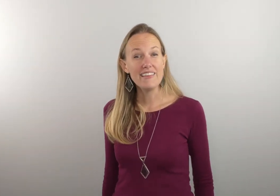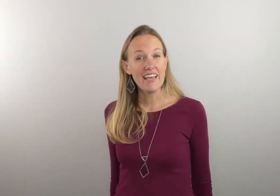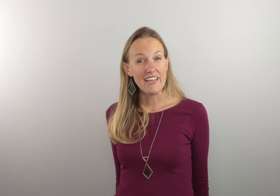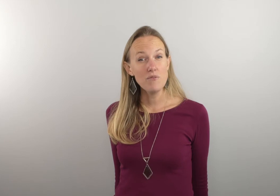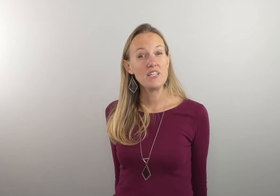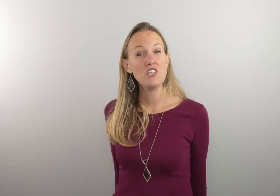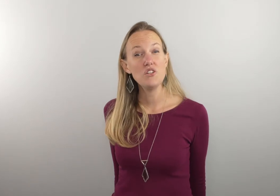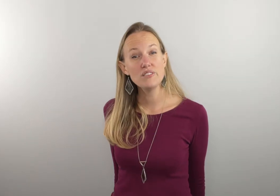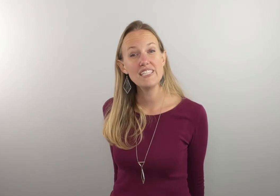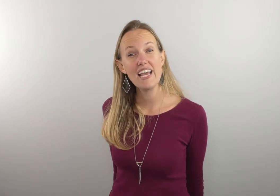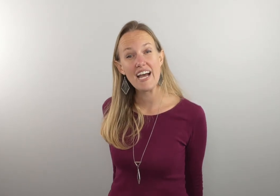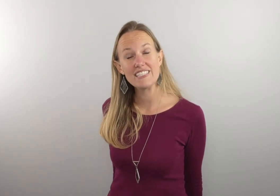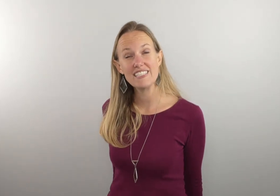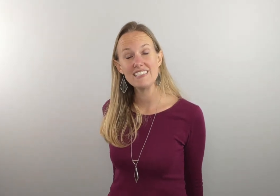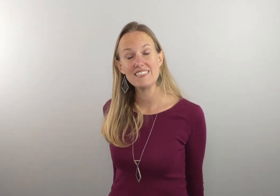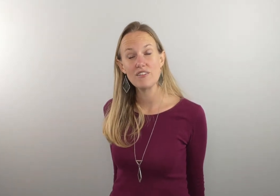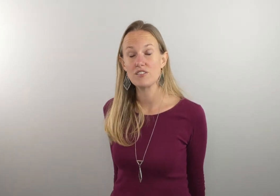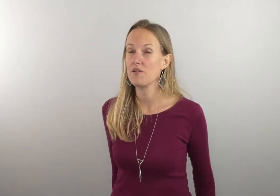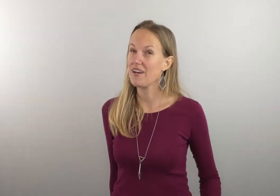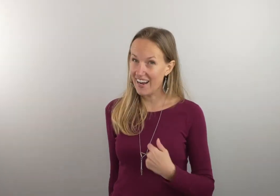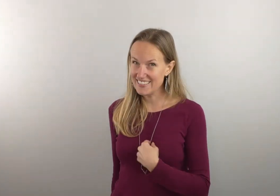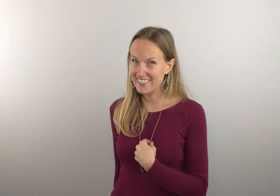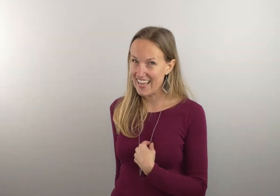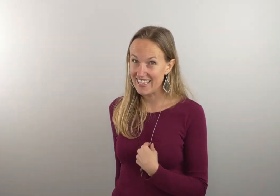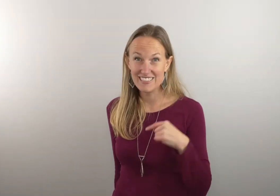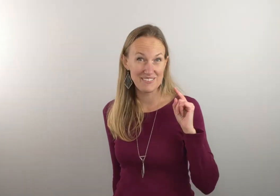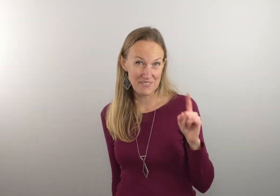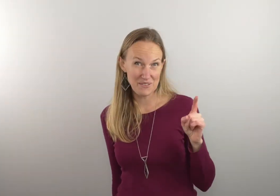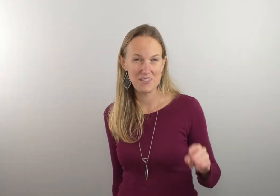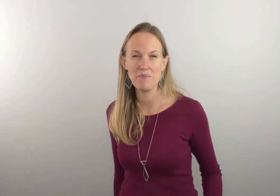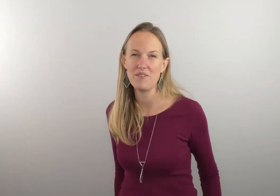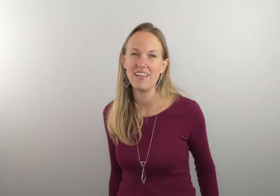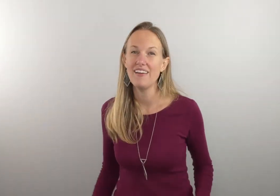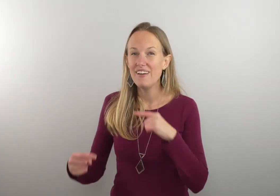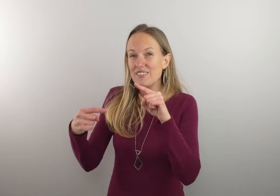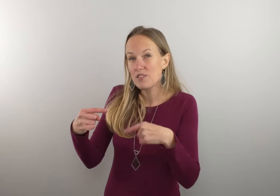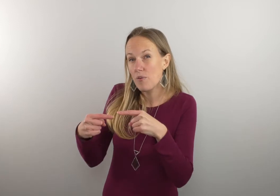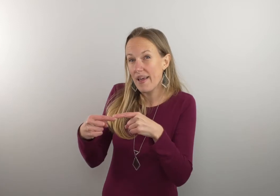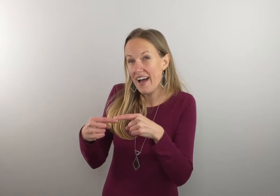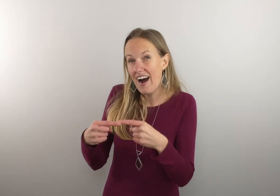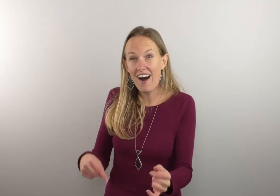then when you see the ashes or sorry when I see the ashes you see the beauty so when I